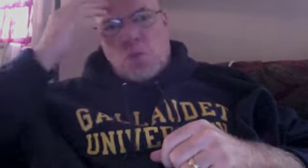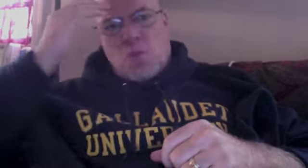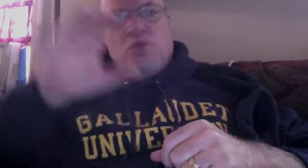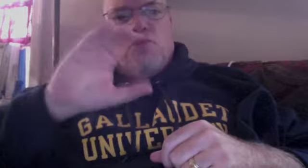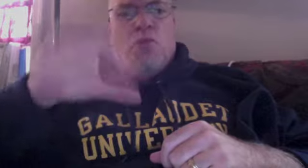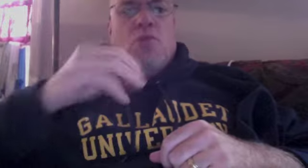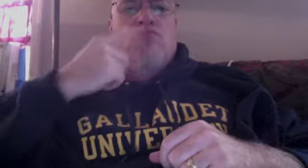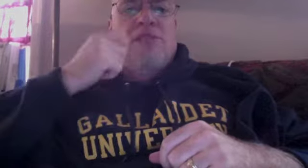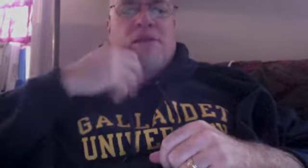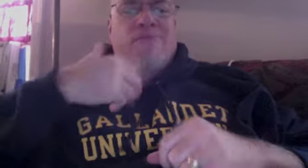understand.